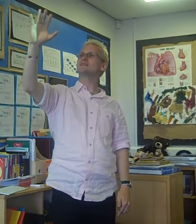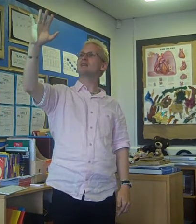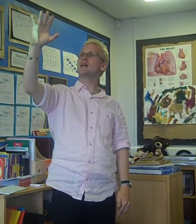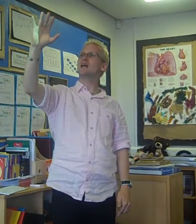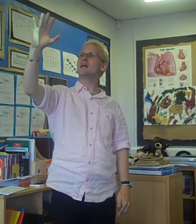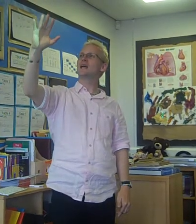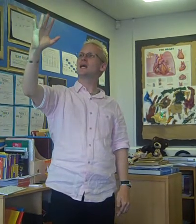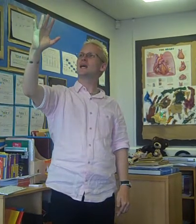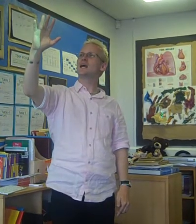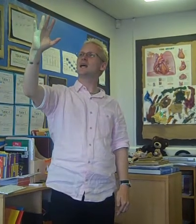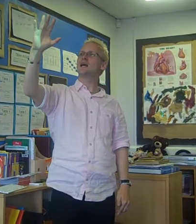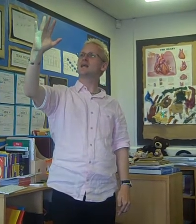still.